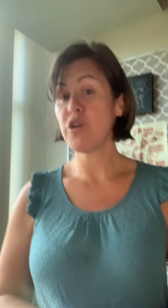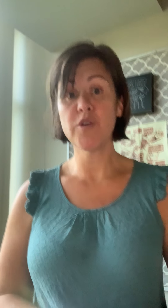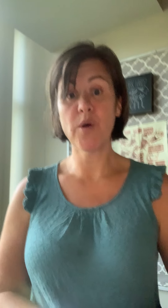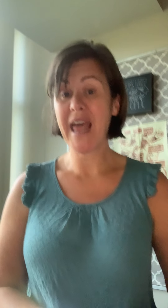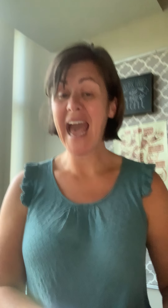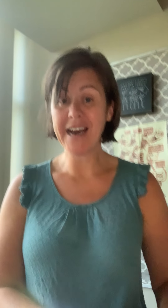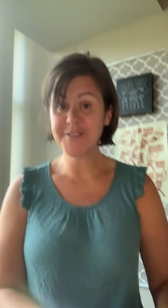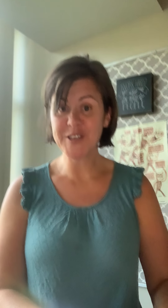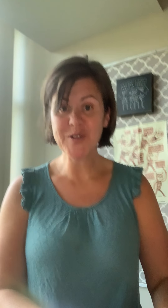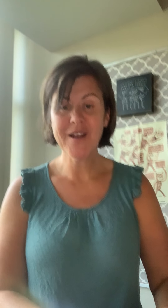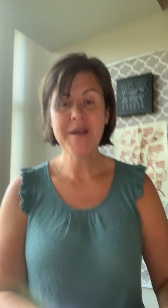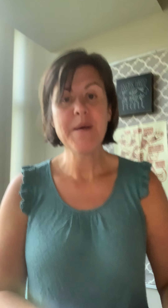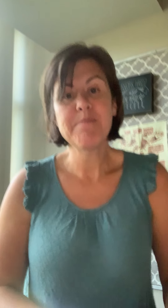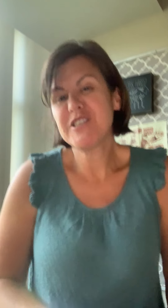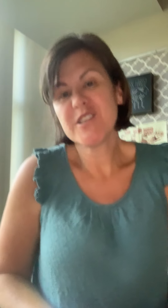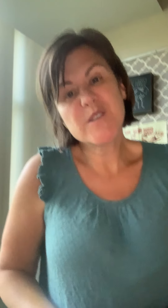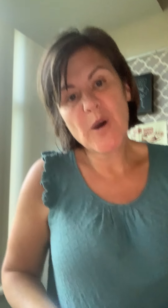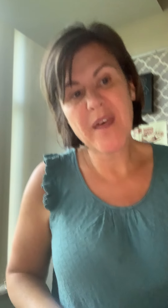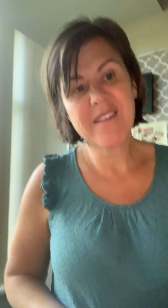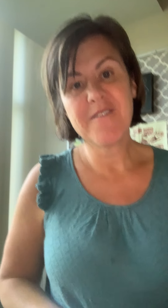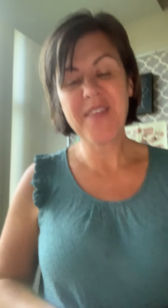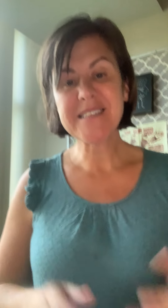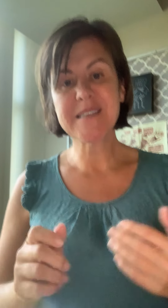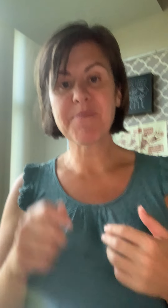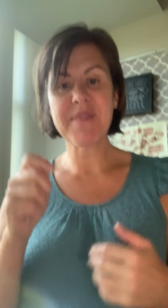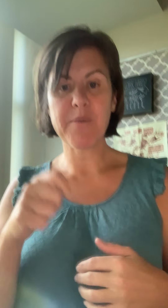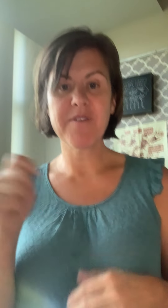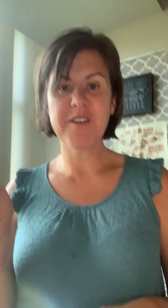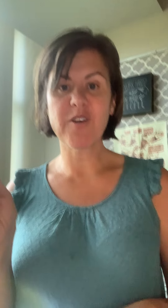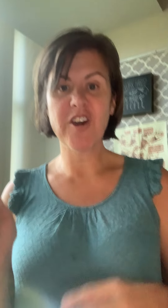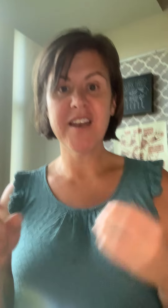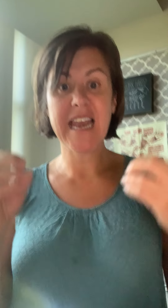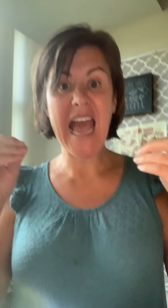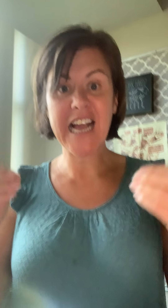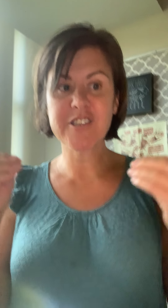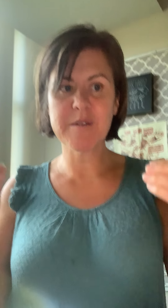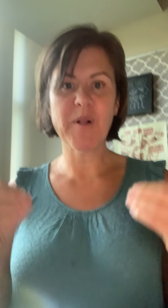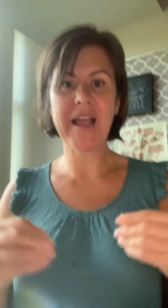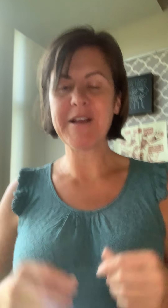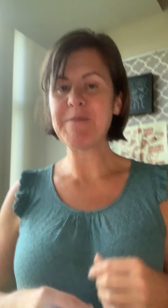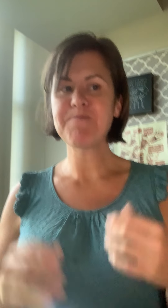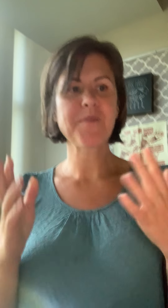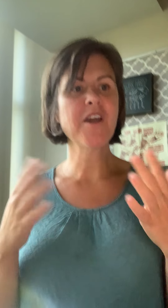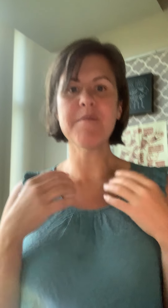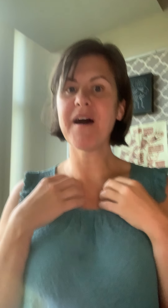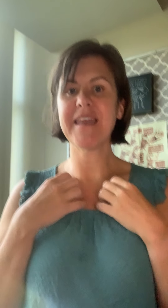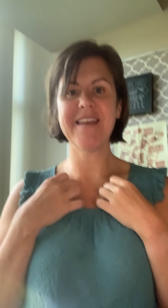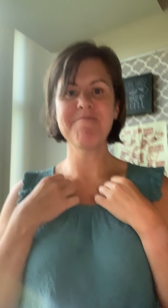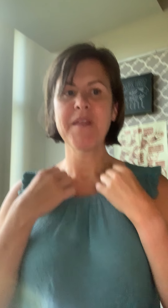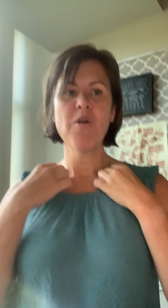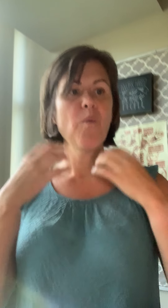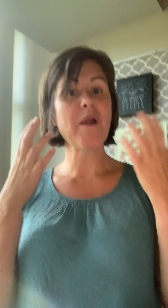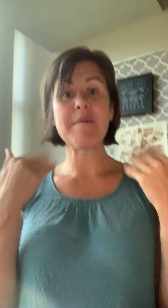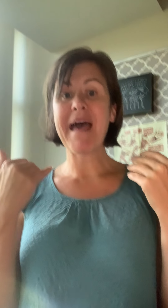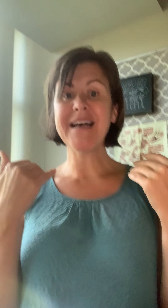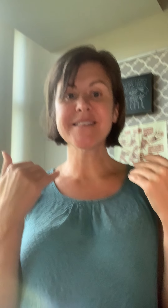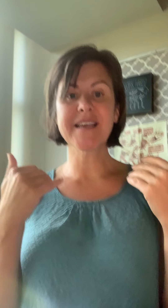You don't have to, but just know that if that's something that would feel good, an actionable item, come on in. Wear a mask